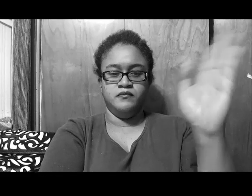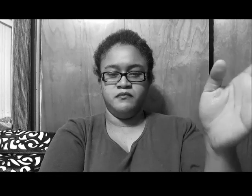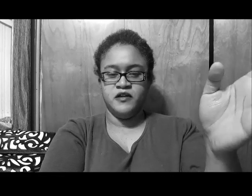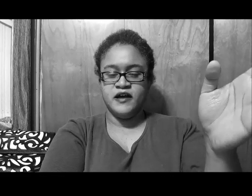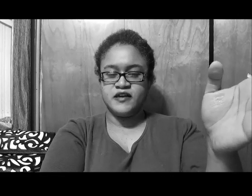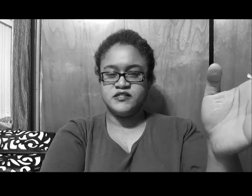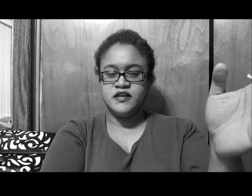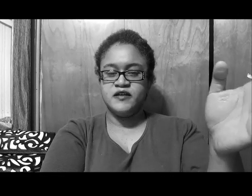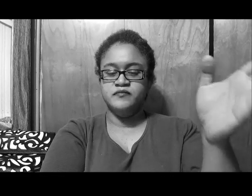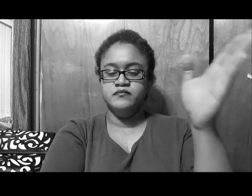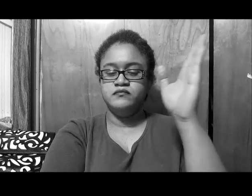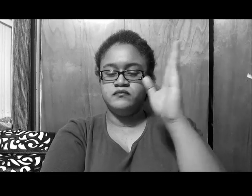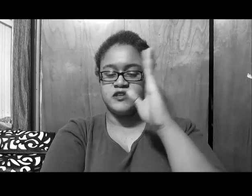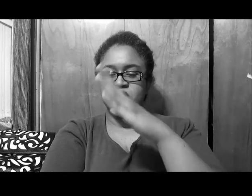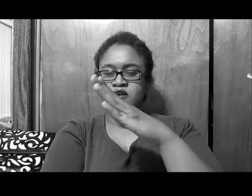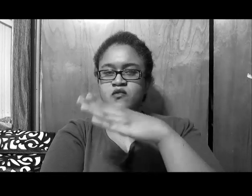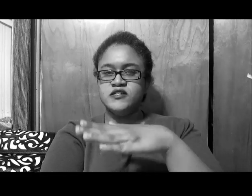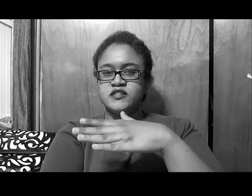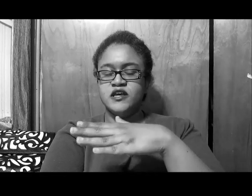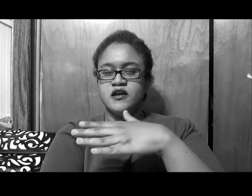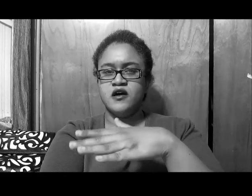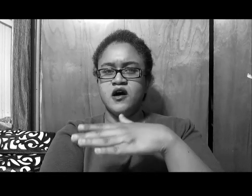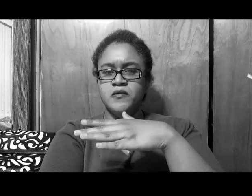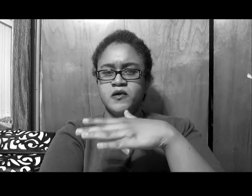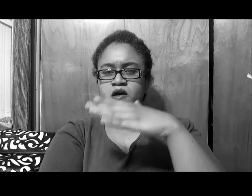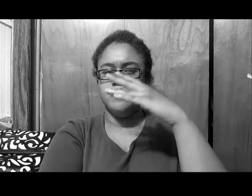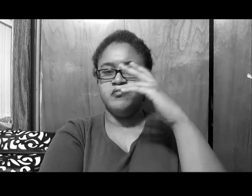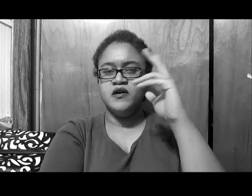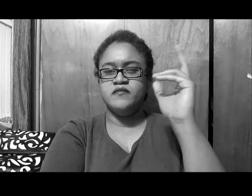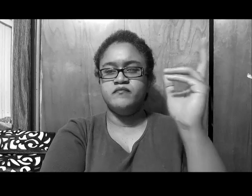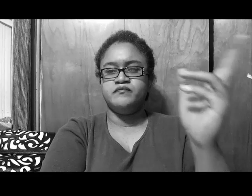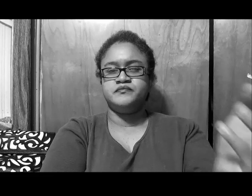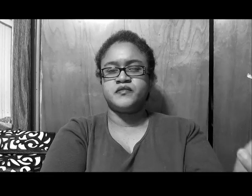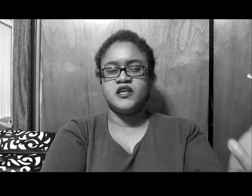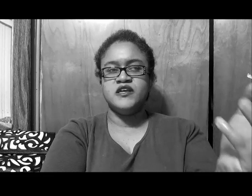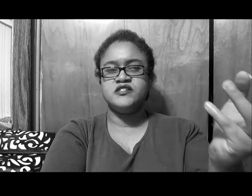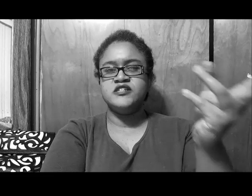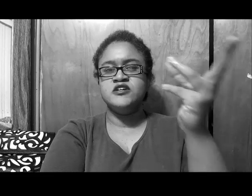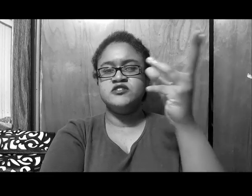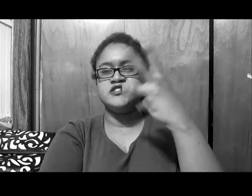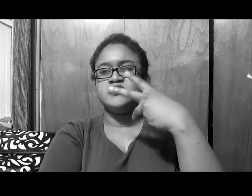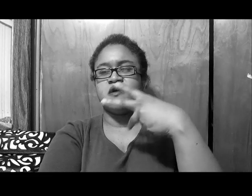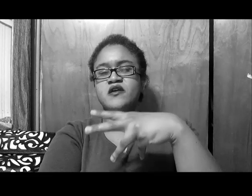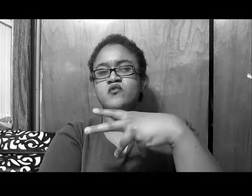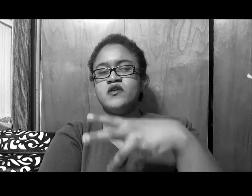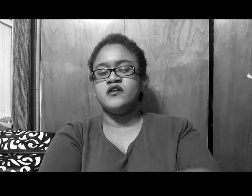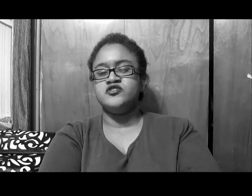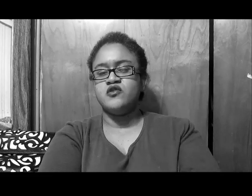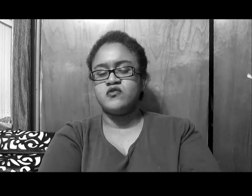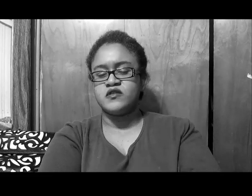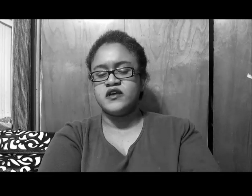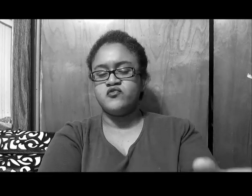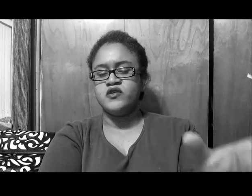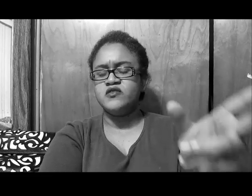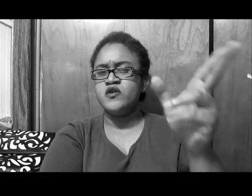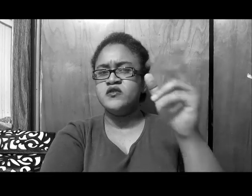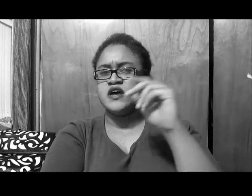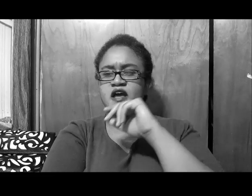but like I said, he was getting up, but, it still just seemed like, like it went out of trope, it would have not